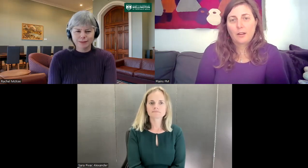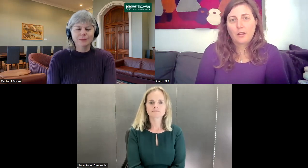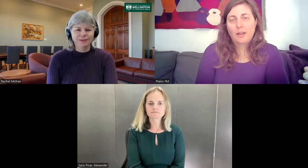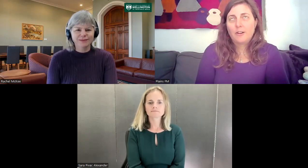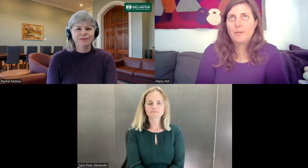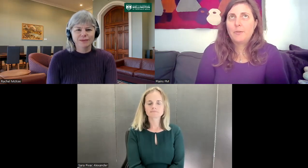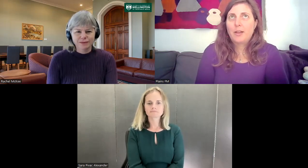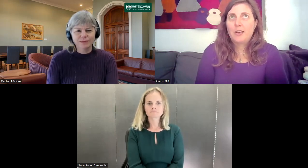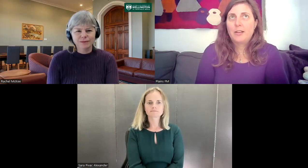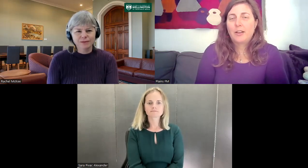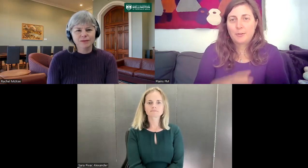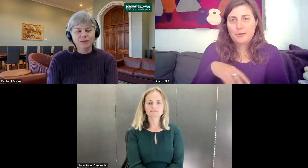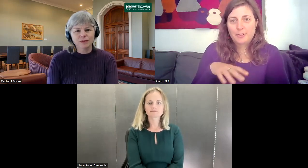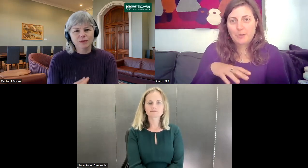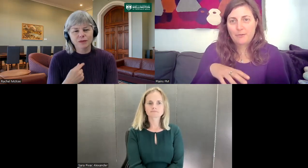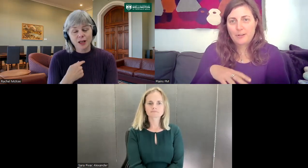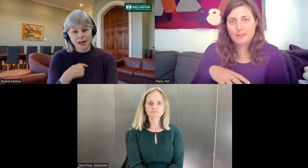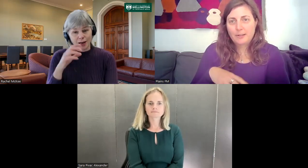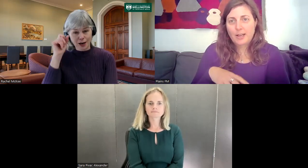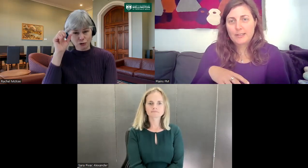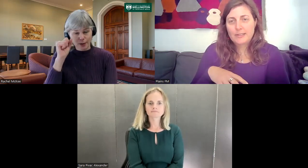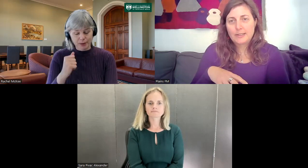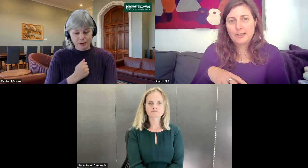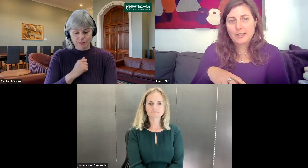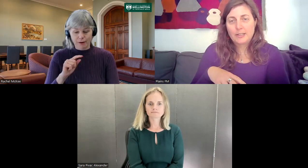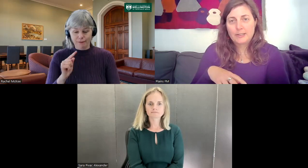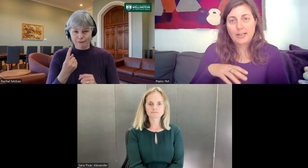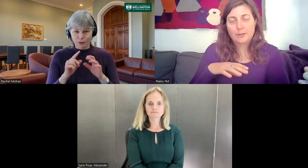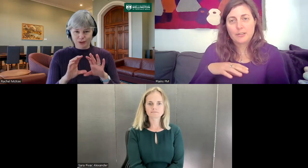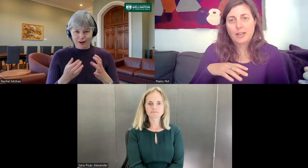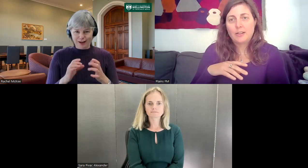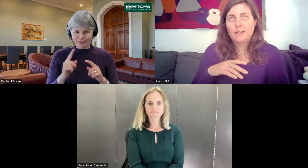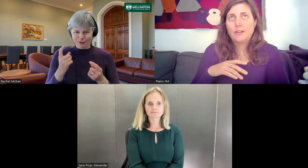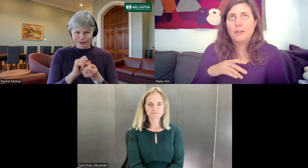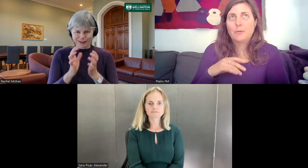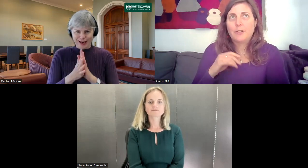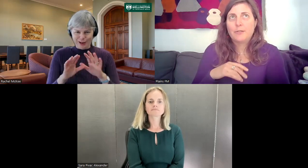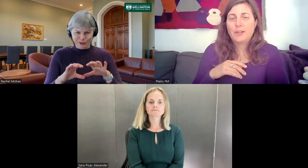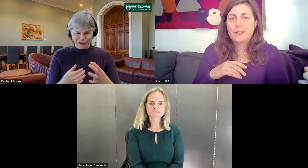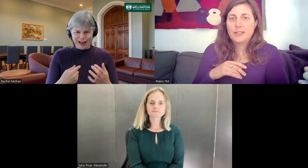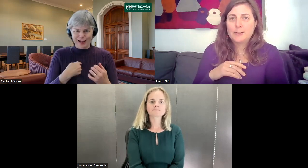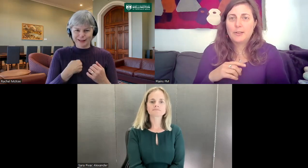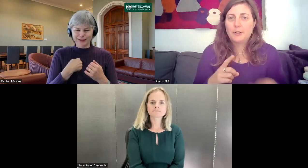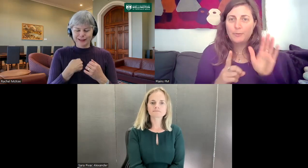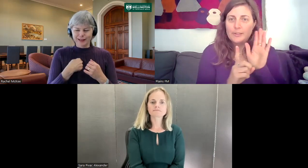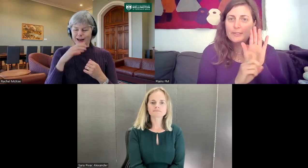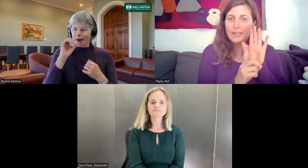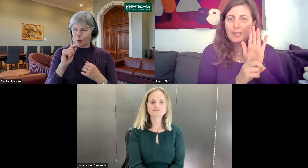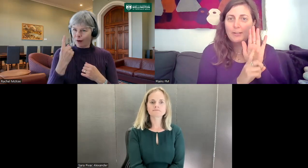I remember when I was doing my first class in sign language, and one of the first things we learned was this sign here